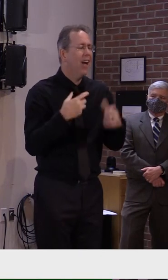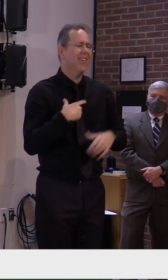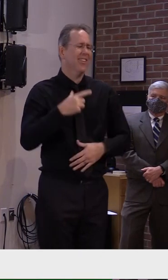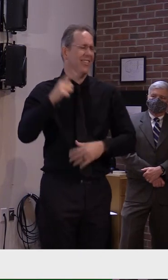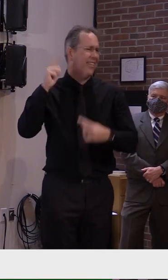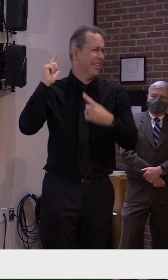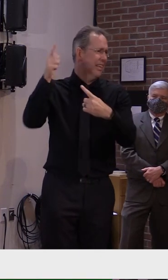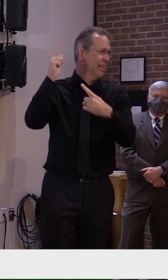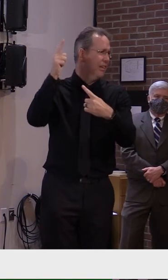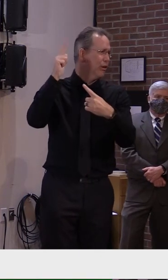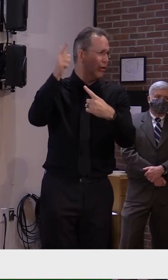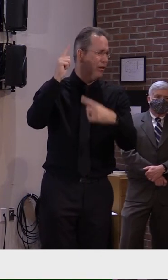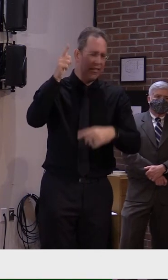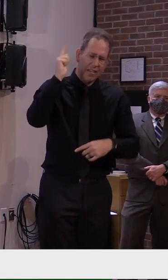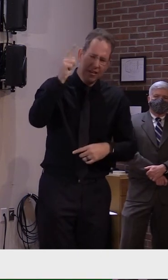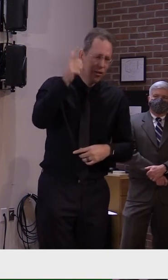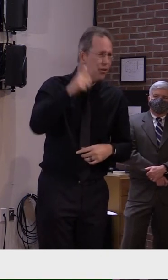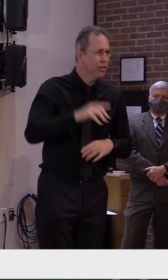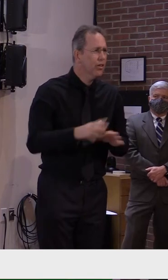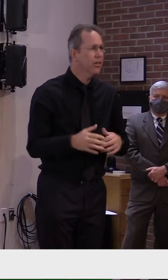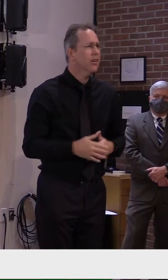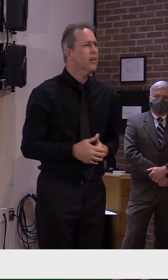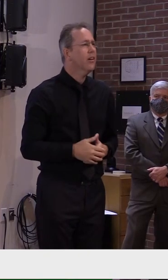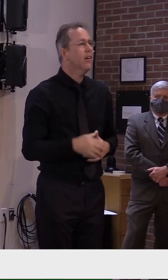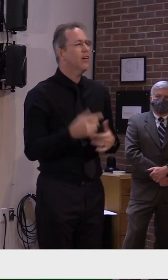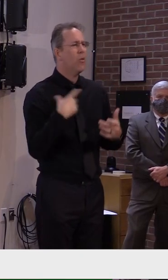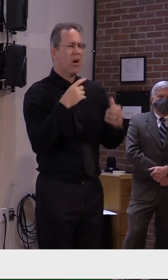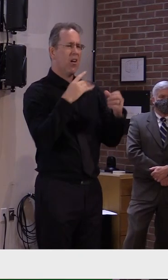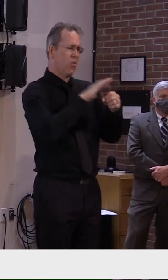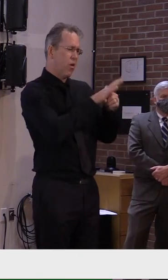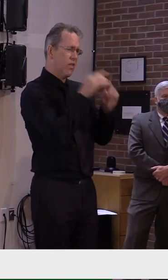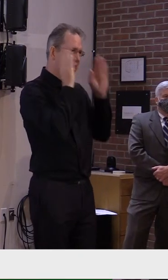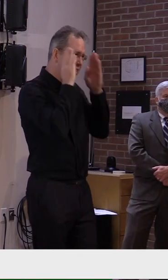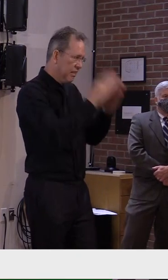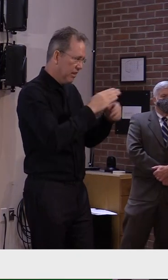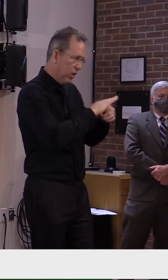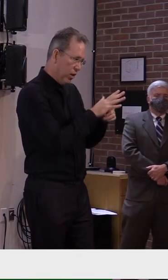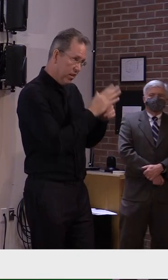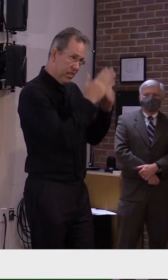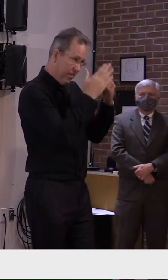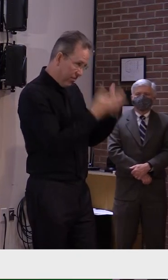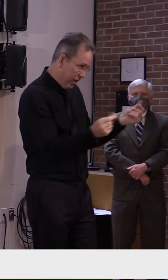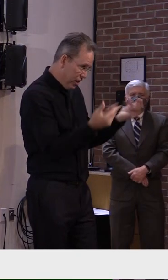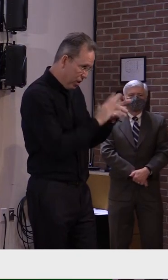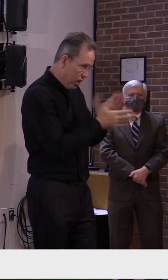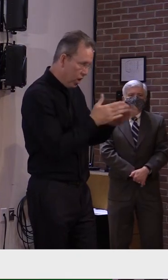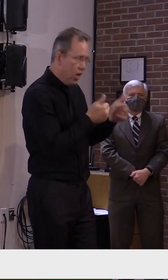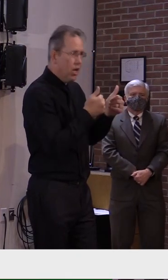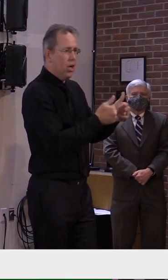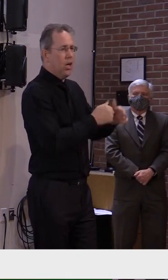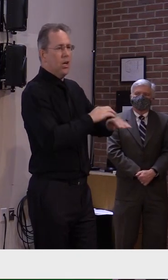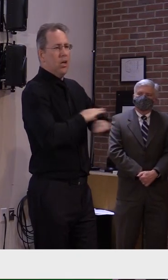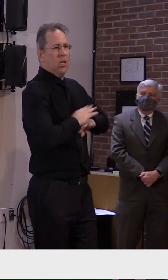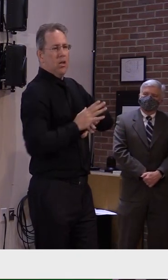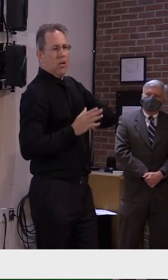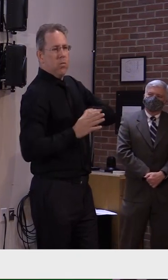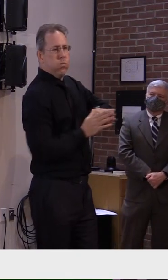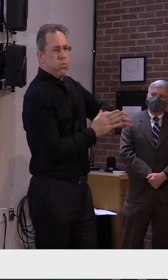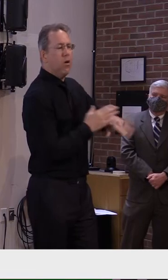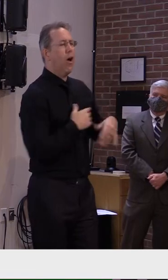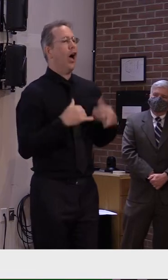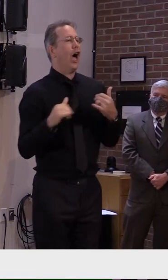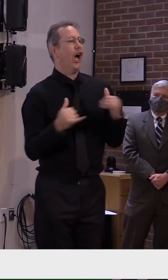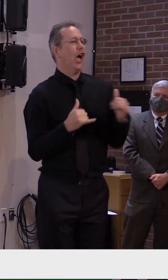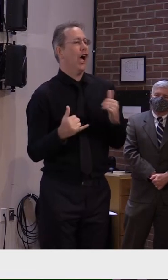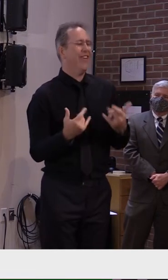this pandemic. That's what I'm really looking forward to. So celebratory chicken pie supper, perhaps.